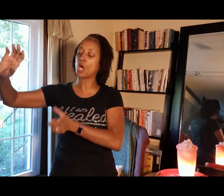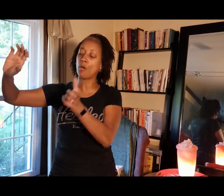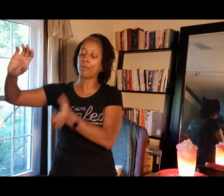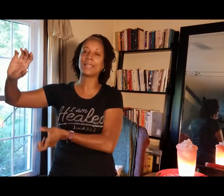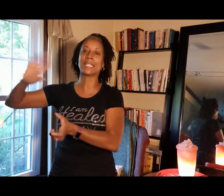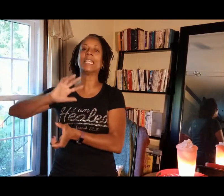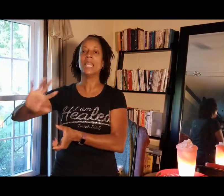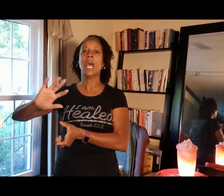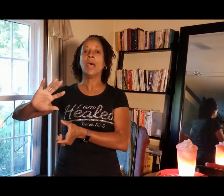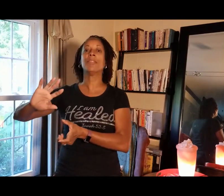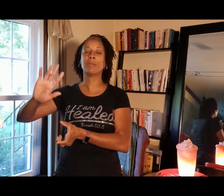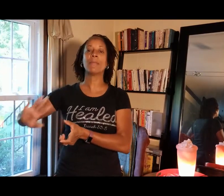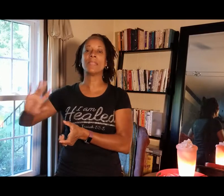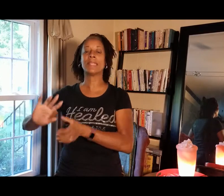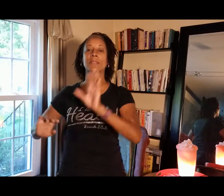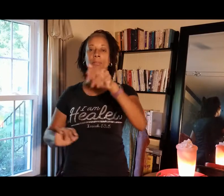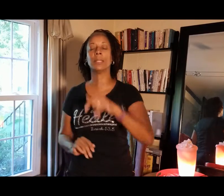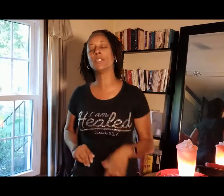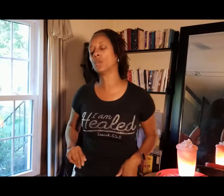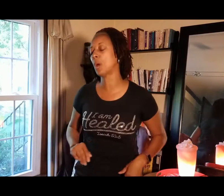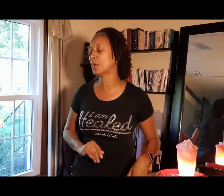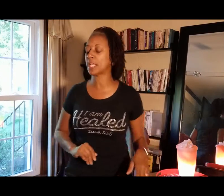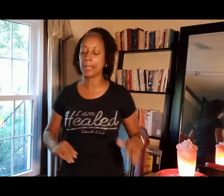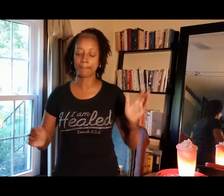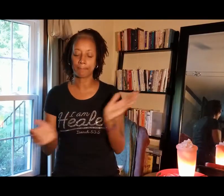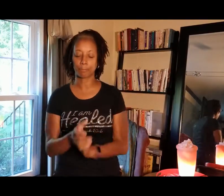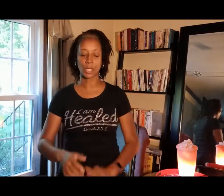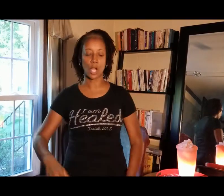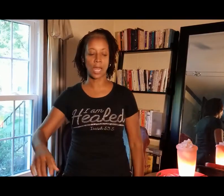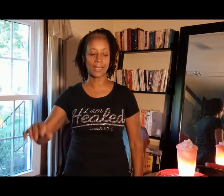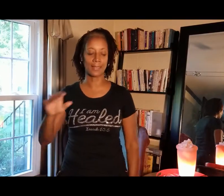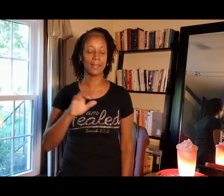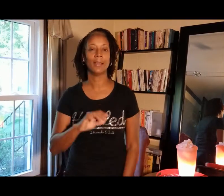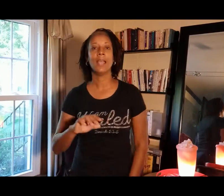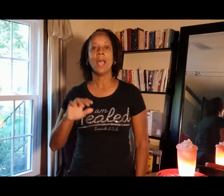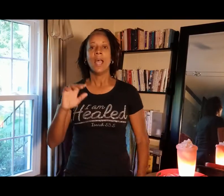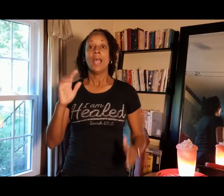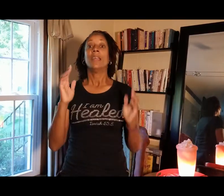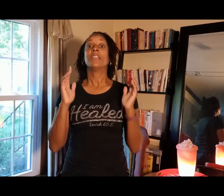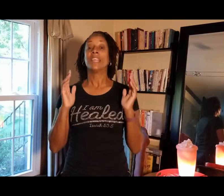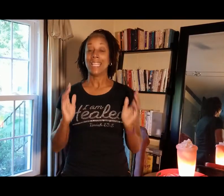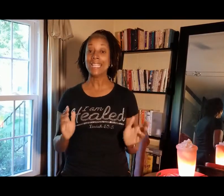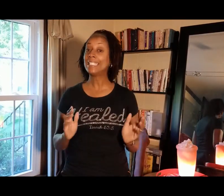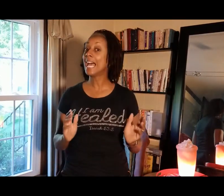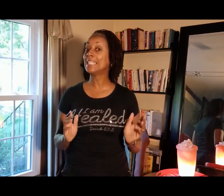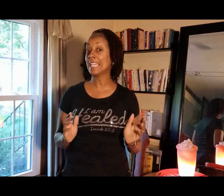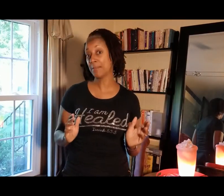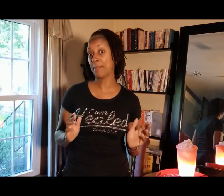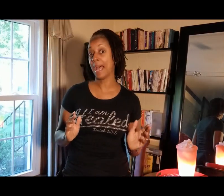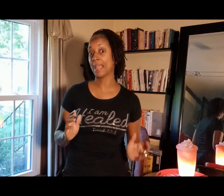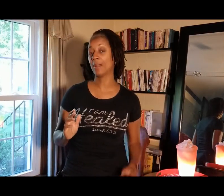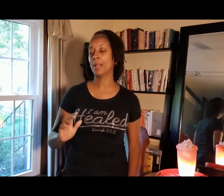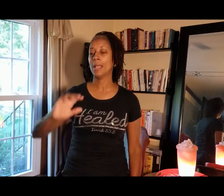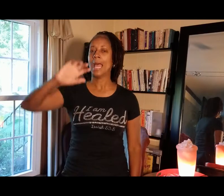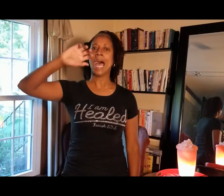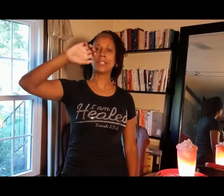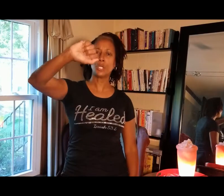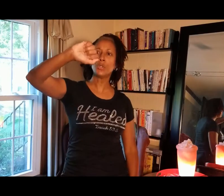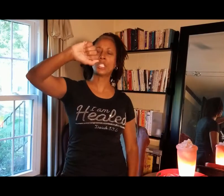Gulf, red sea, the Arabian desert. Let me do it one more time. All right. The Hittite empire. Hattusa,